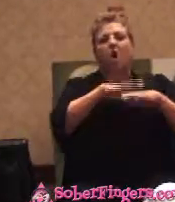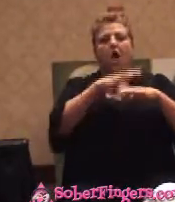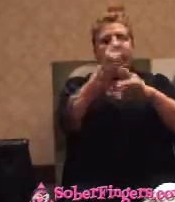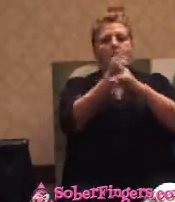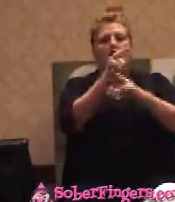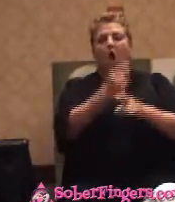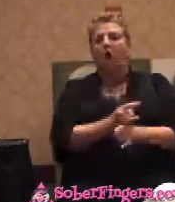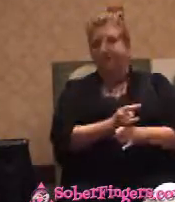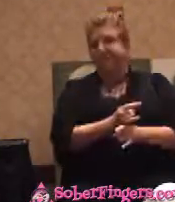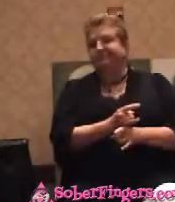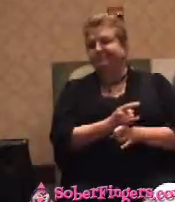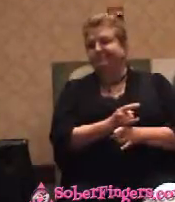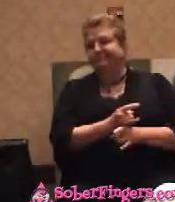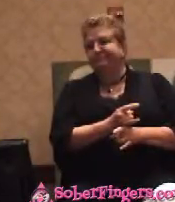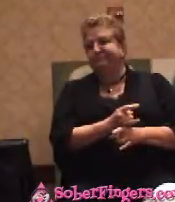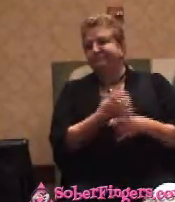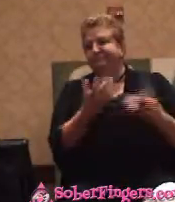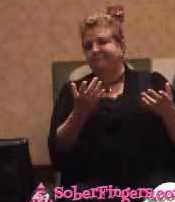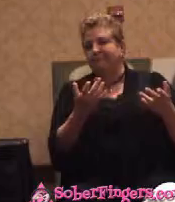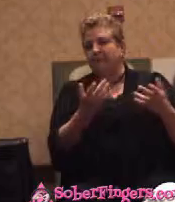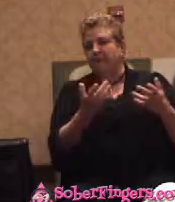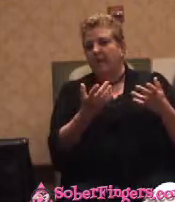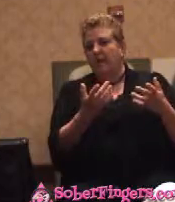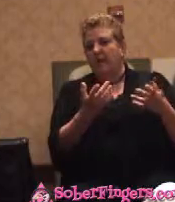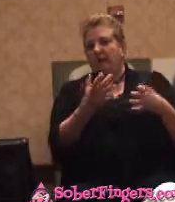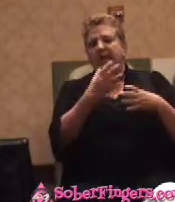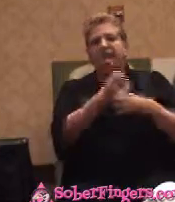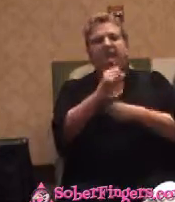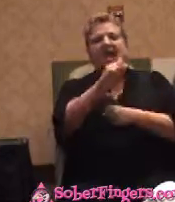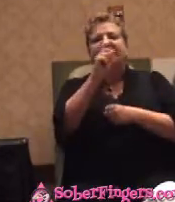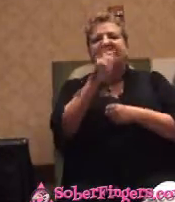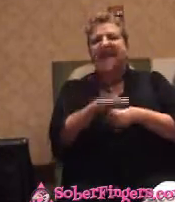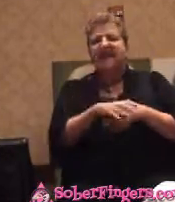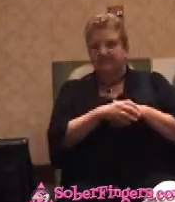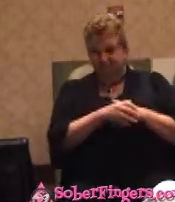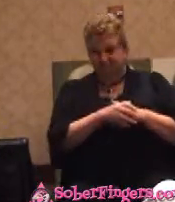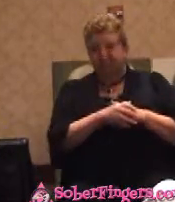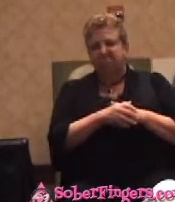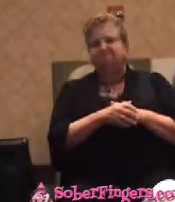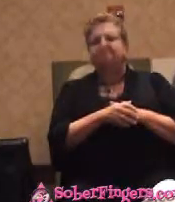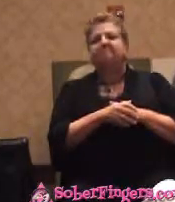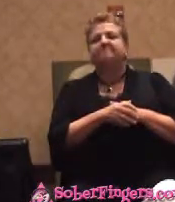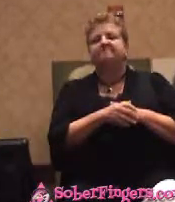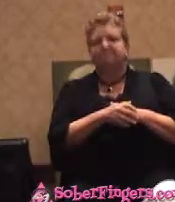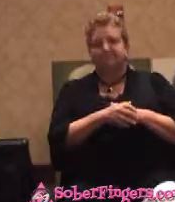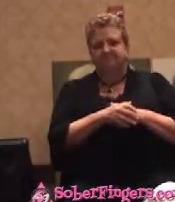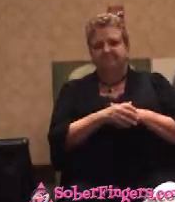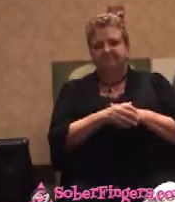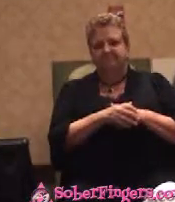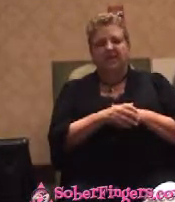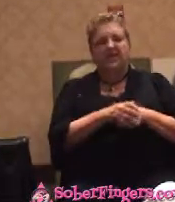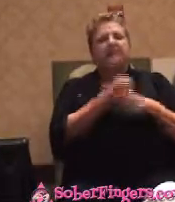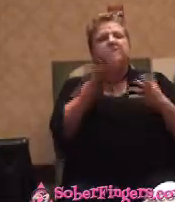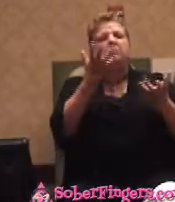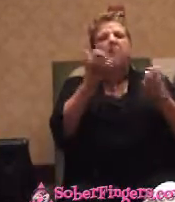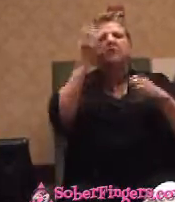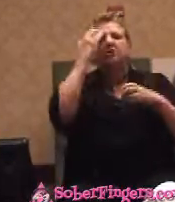got a test back. She wanted to know how she could see if her husband had a problem with